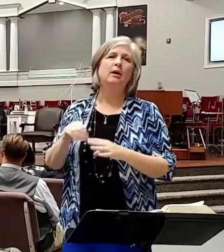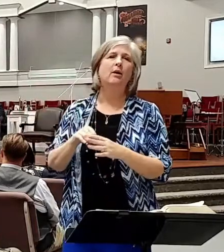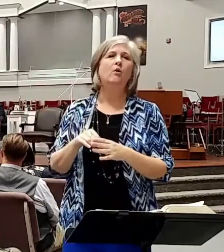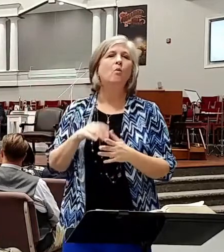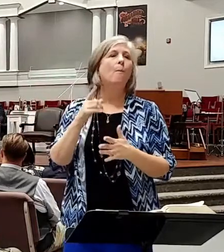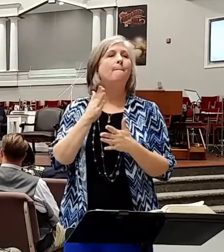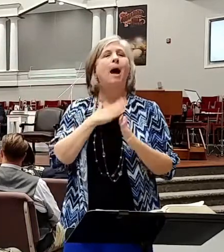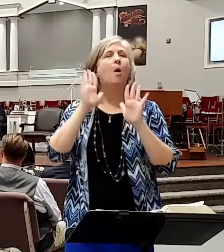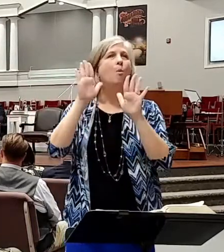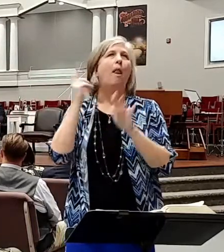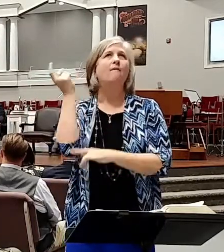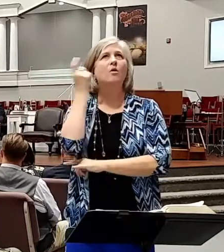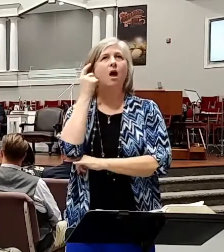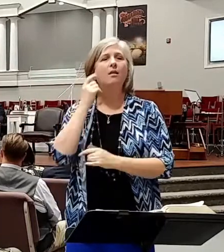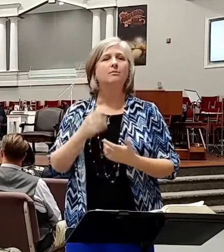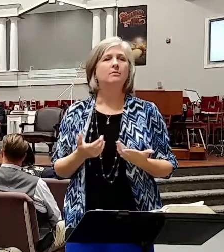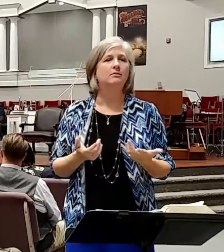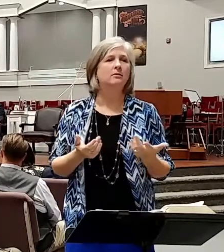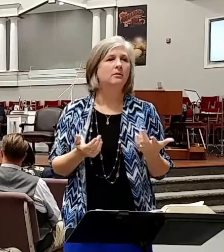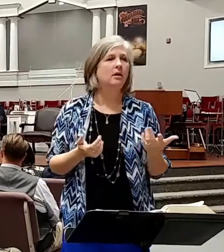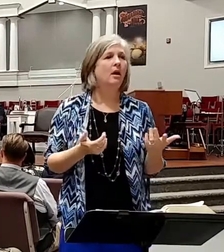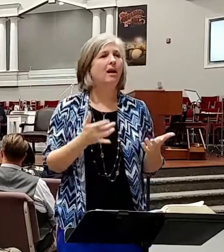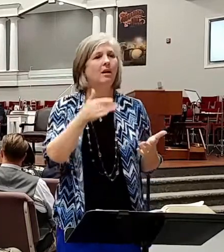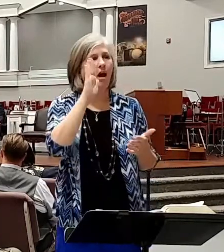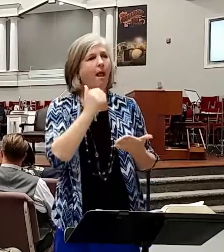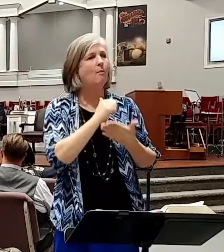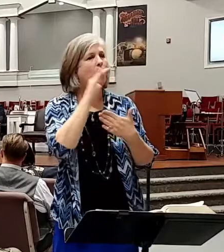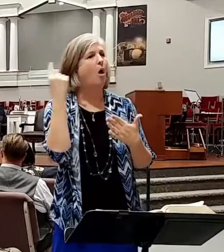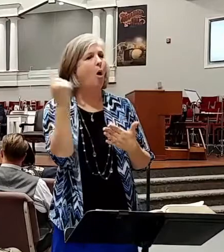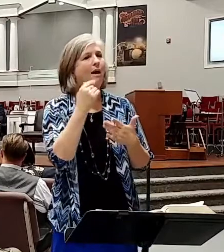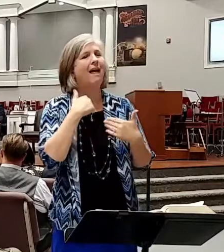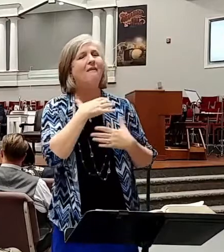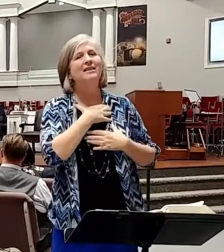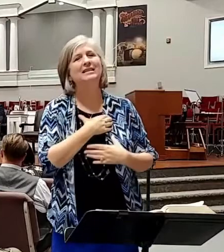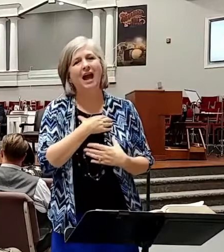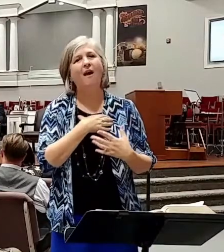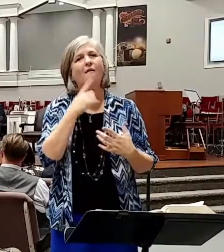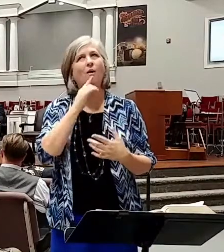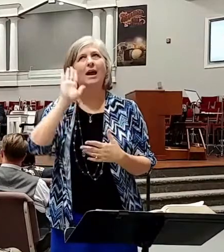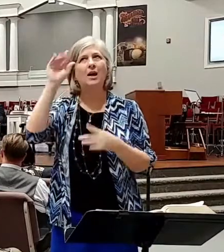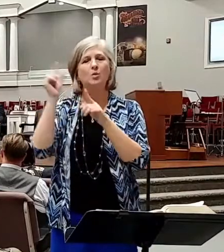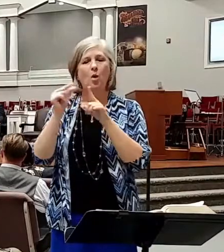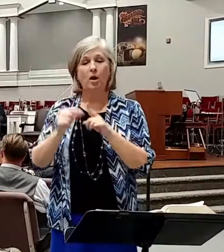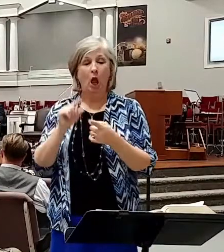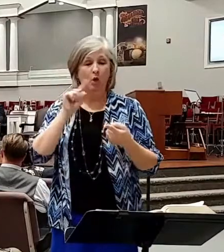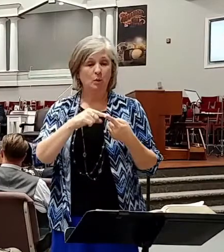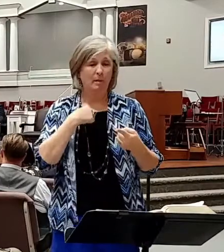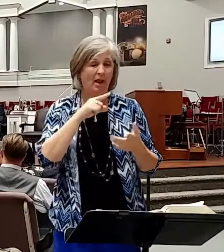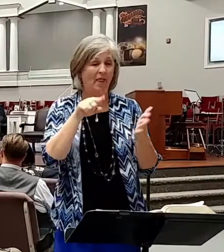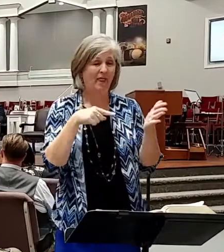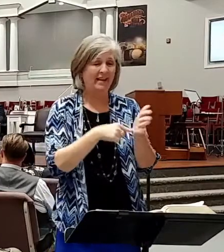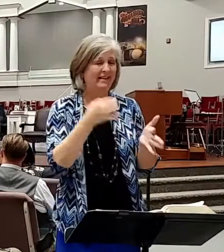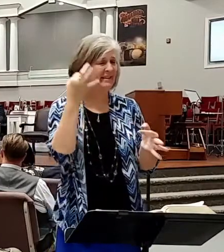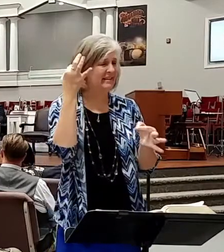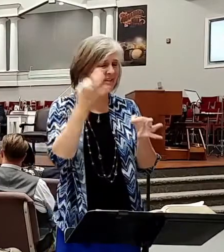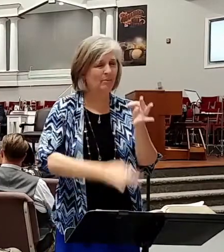knowledge. God help us to always have a desire for His Word. To me, this is the simplicity of all of it.